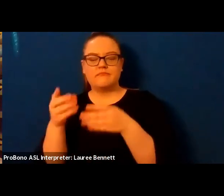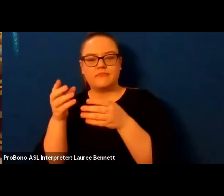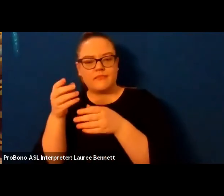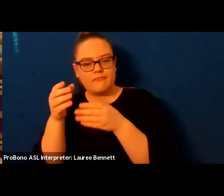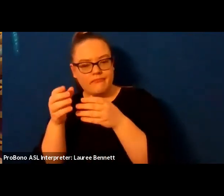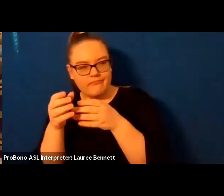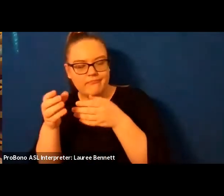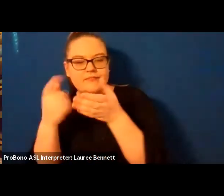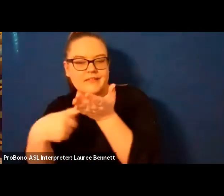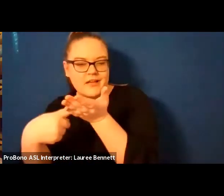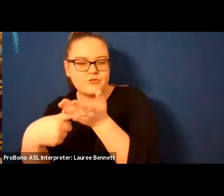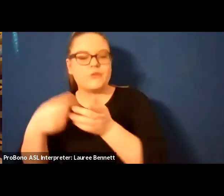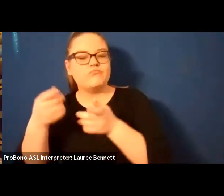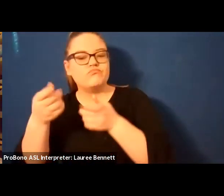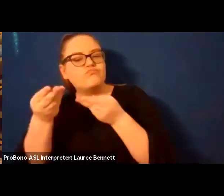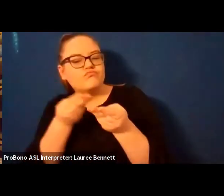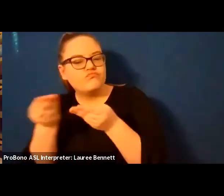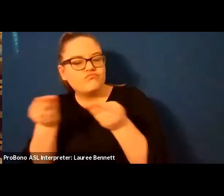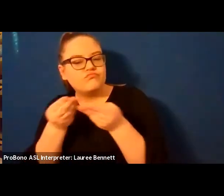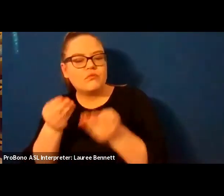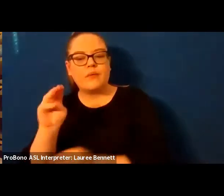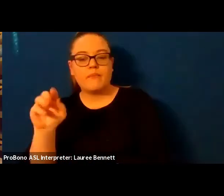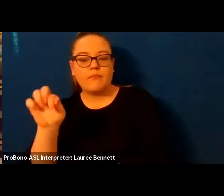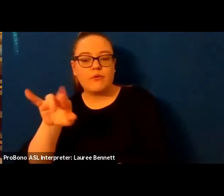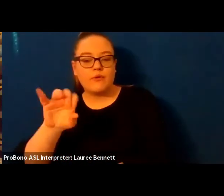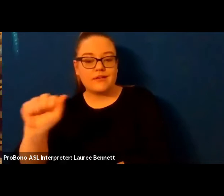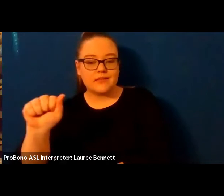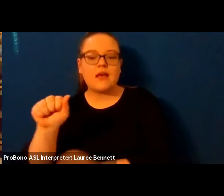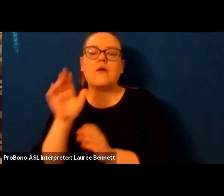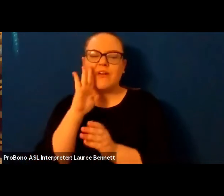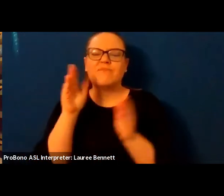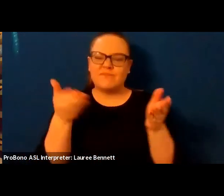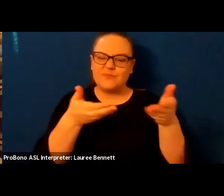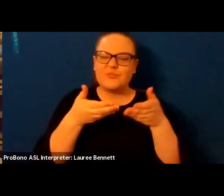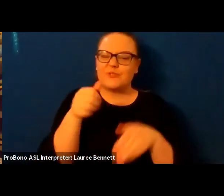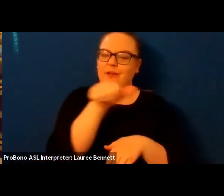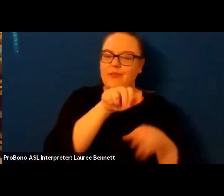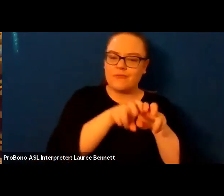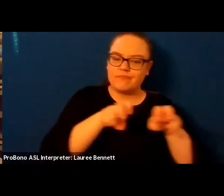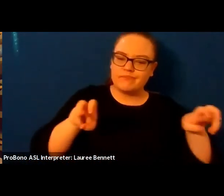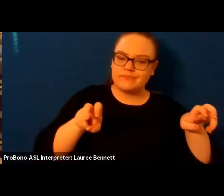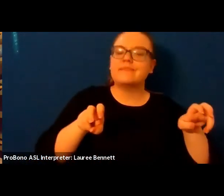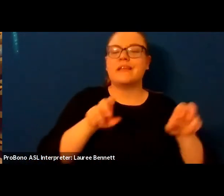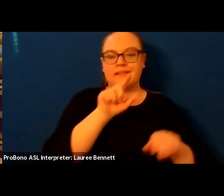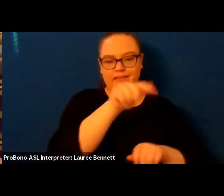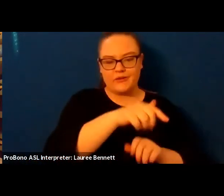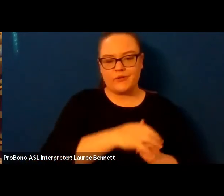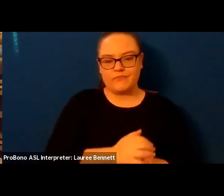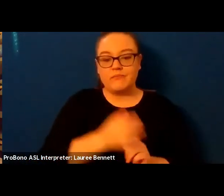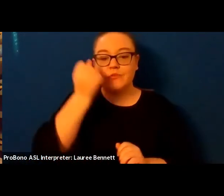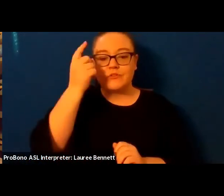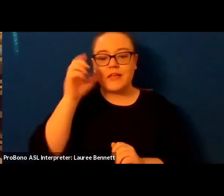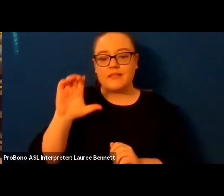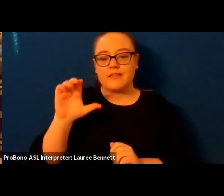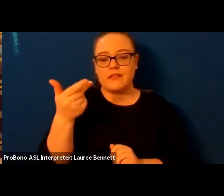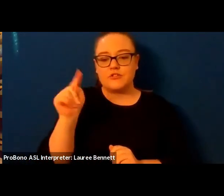if you if you didn't hear me as you came in the chat is closed you may want to keep the chat window open during the event as i